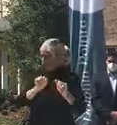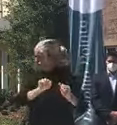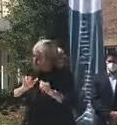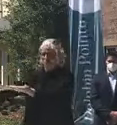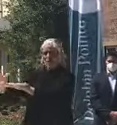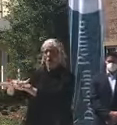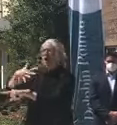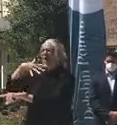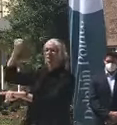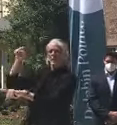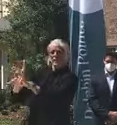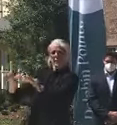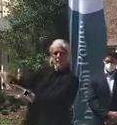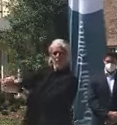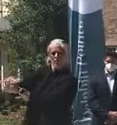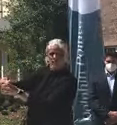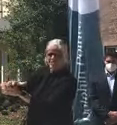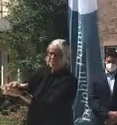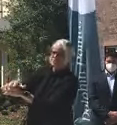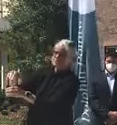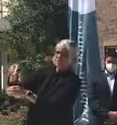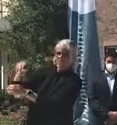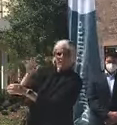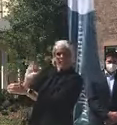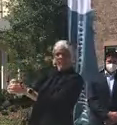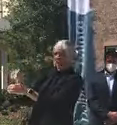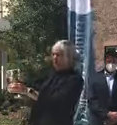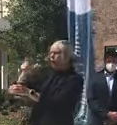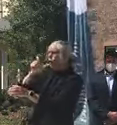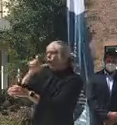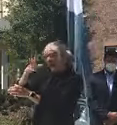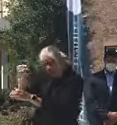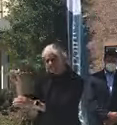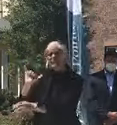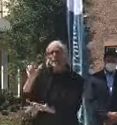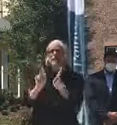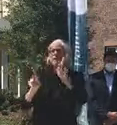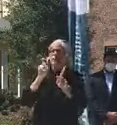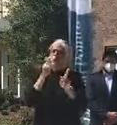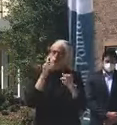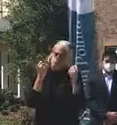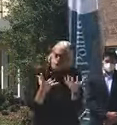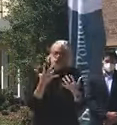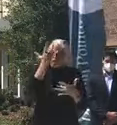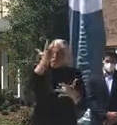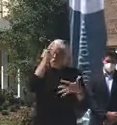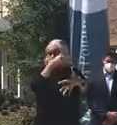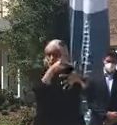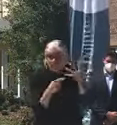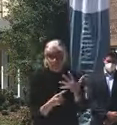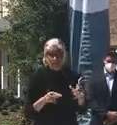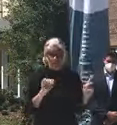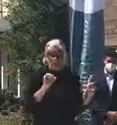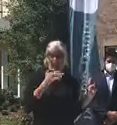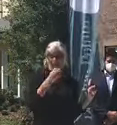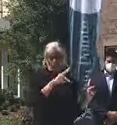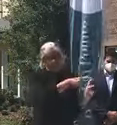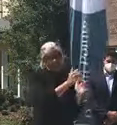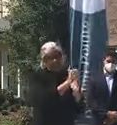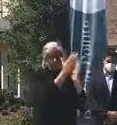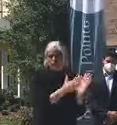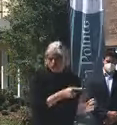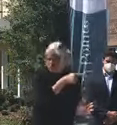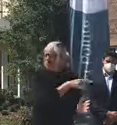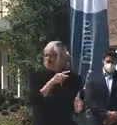comorbidities. And so under Mary Mayhew's leadership, we acted very decisively early on to protect